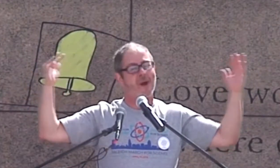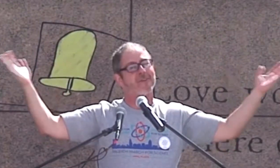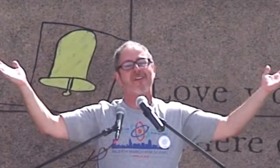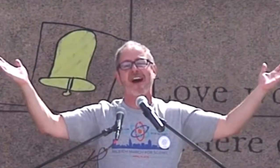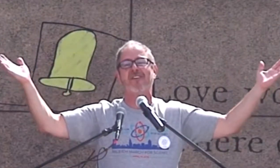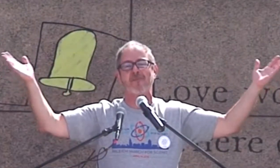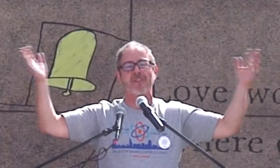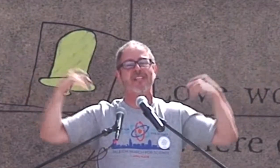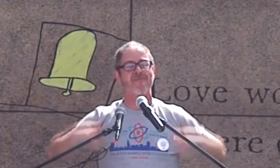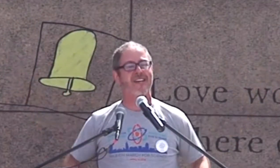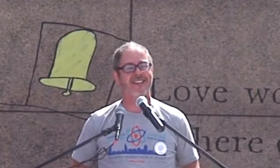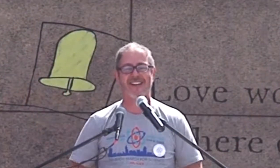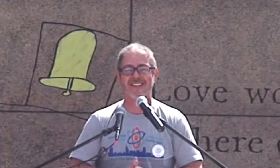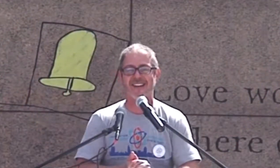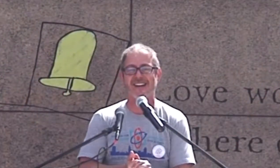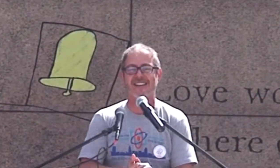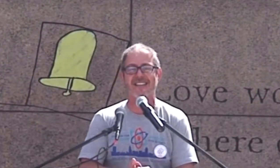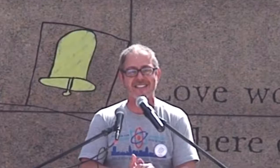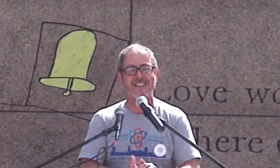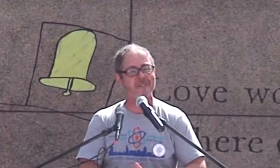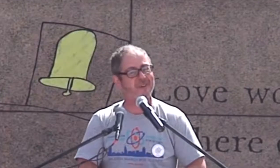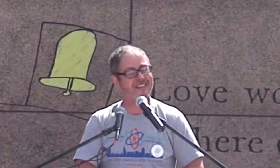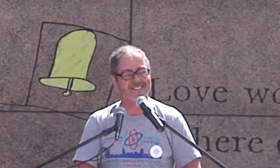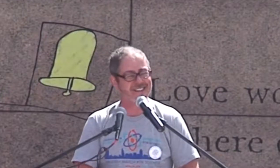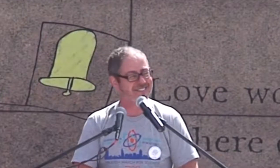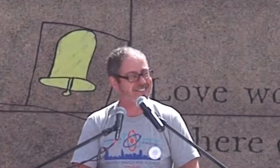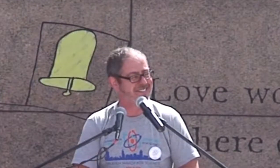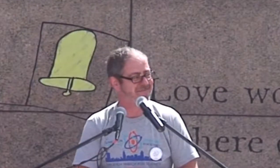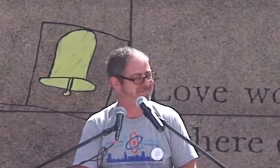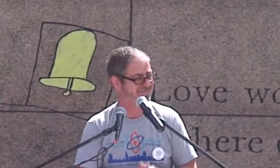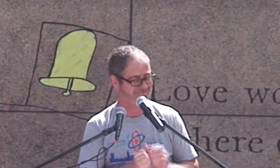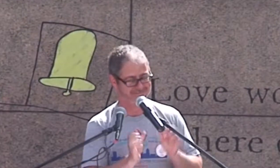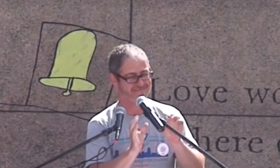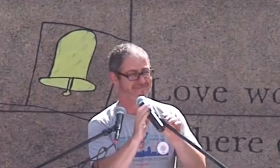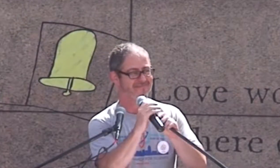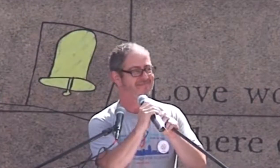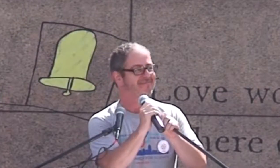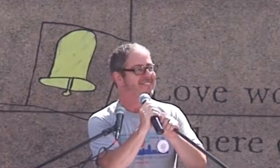or not you believe it. And that's Neil deGrasse Tyson.